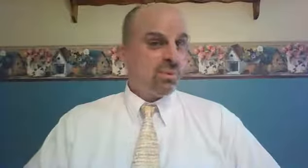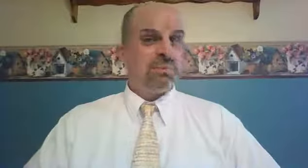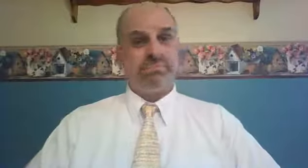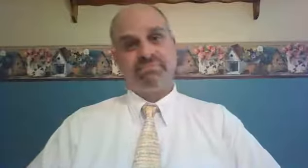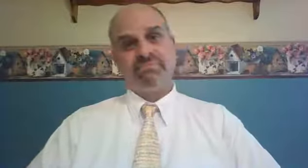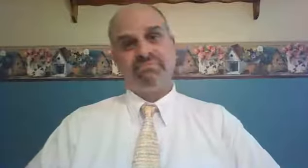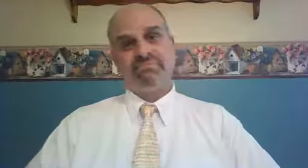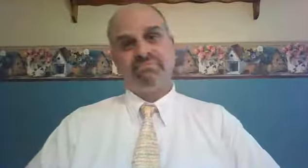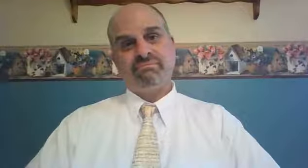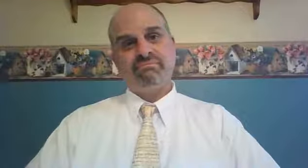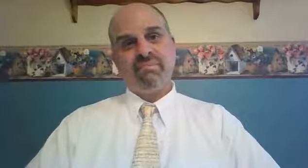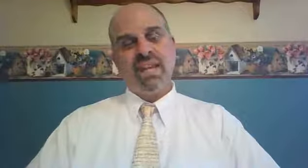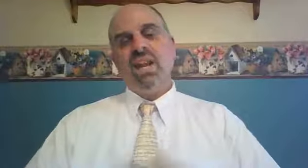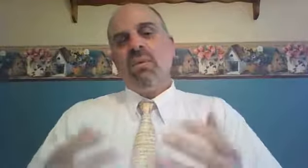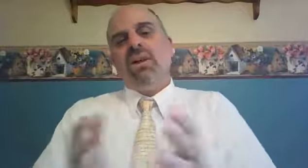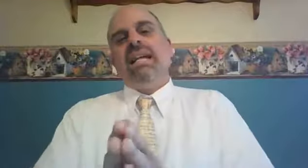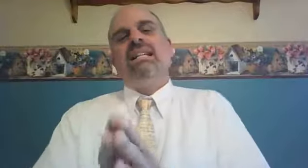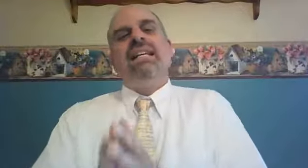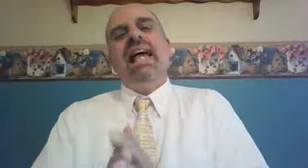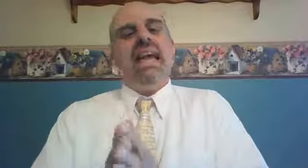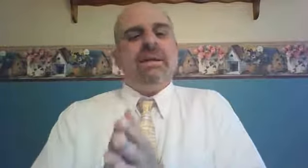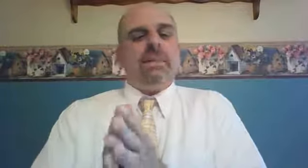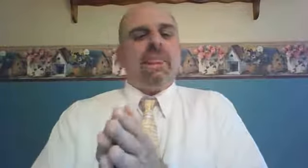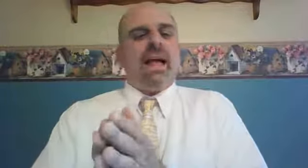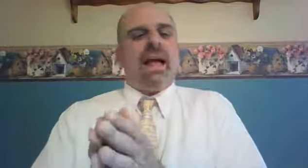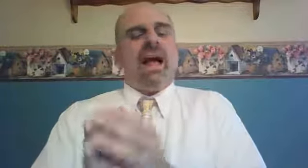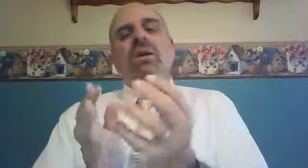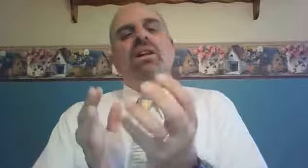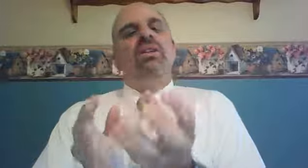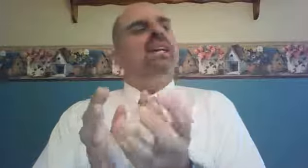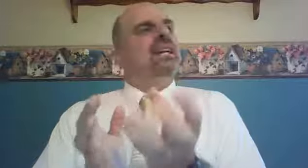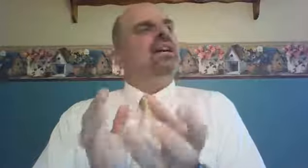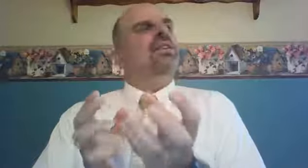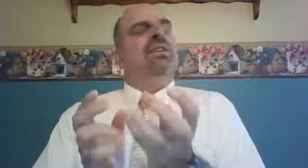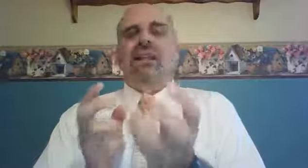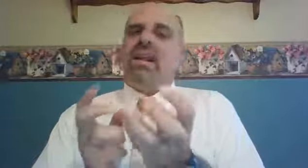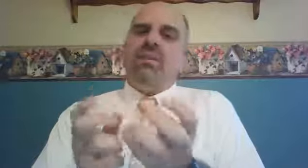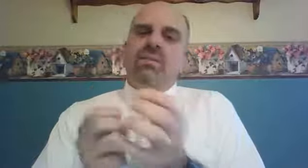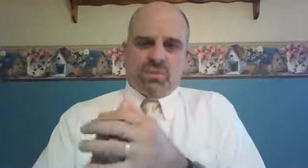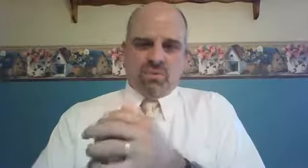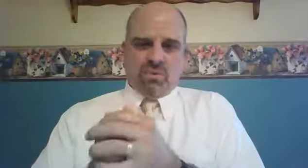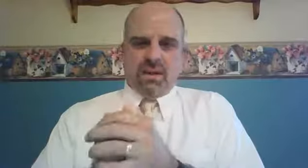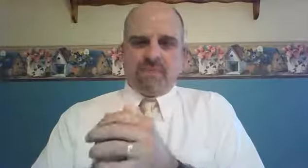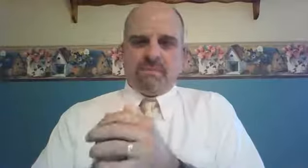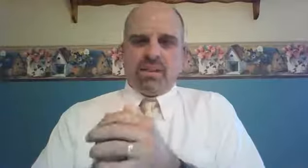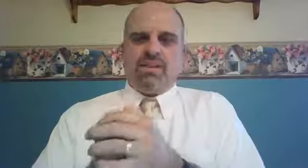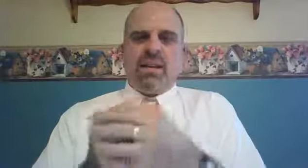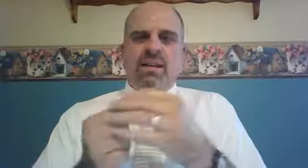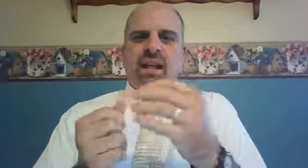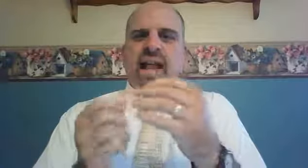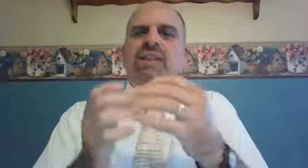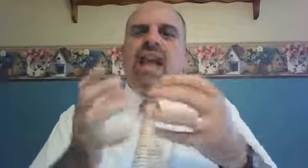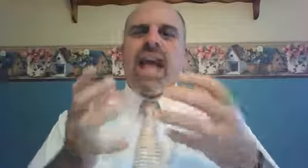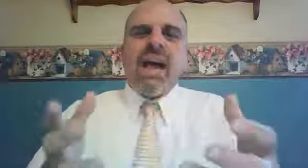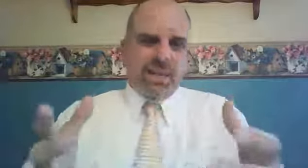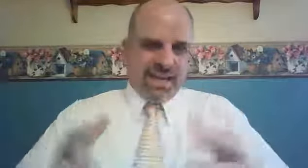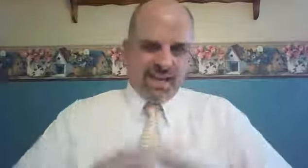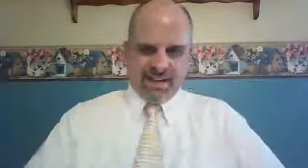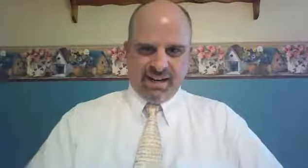true. Well, today, I want to look at another love story that has a happy ending.